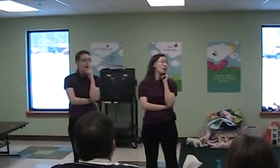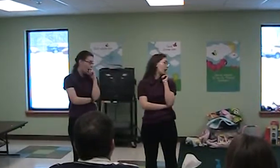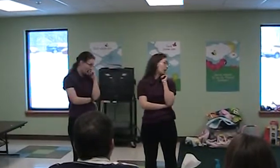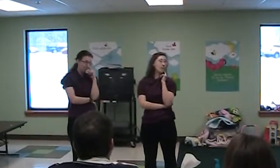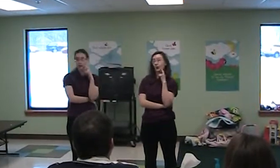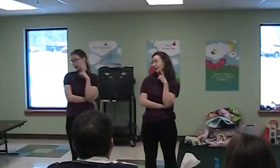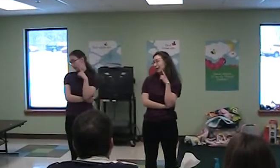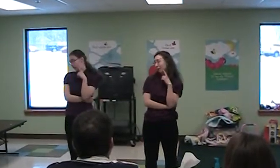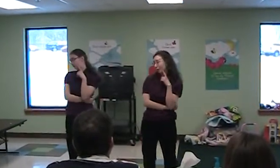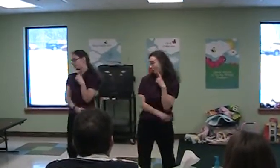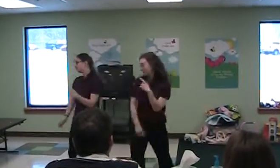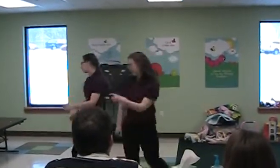unbelief.